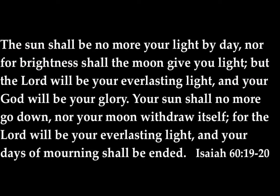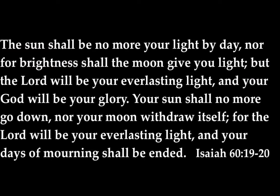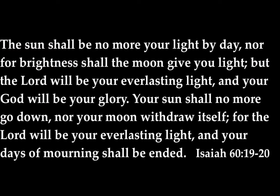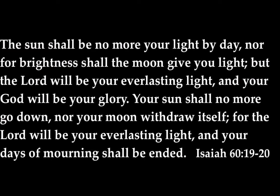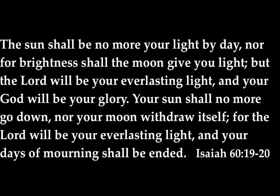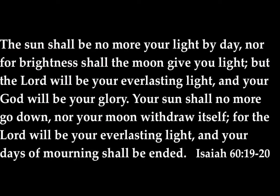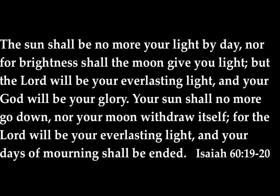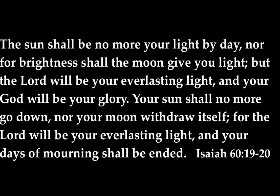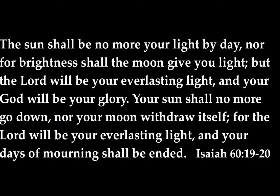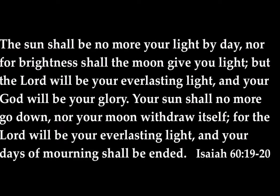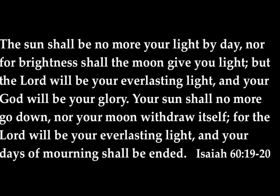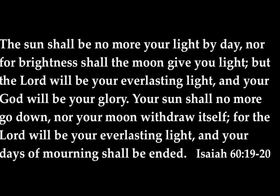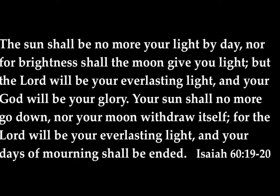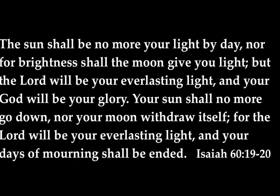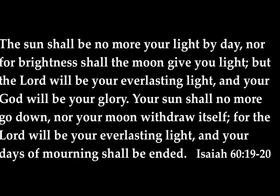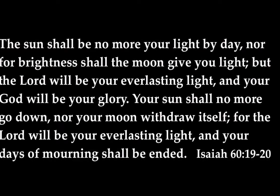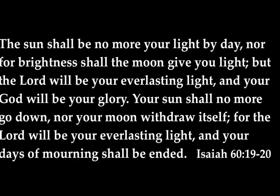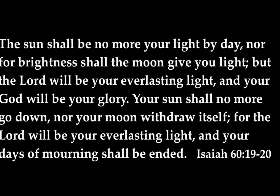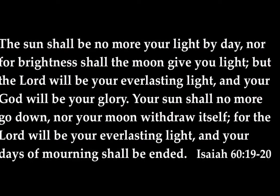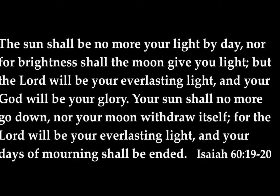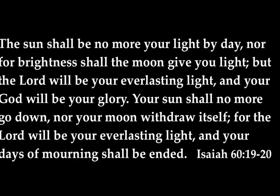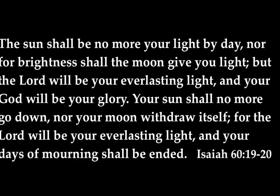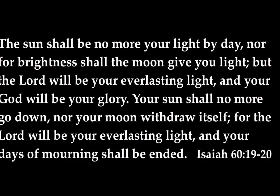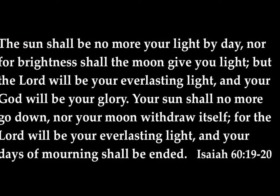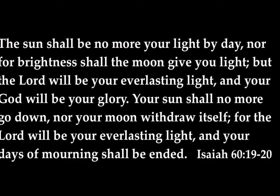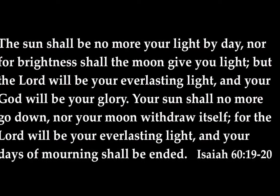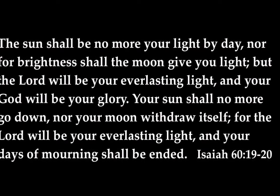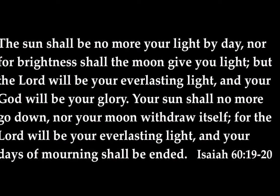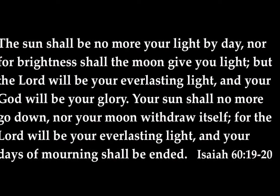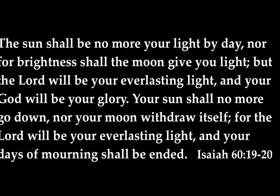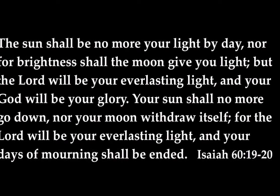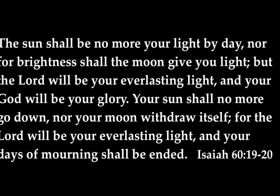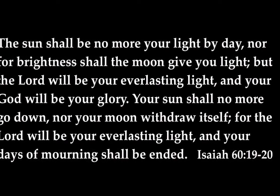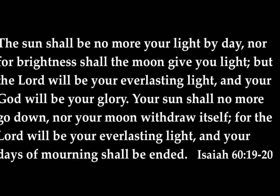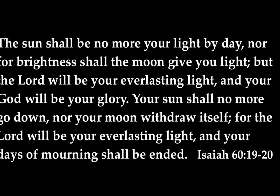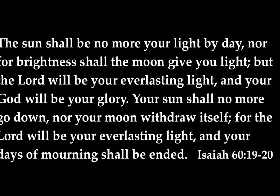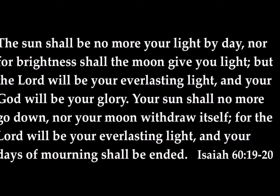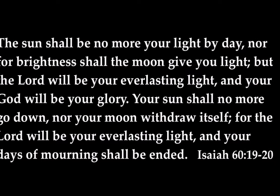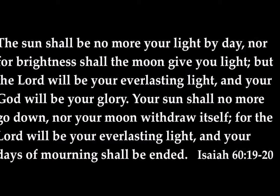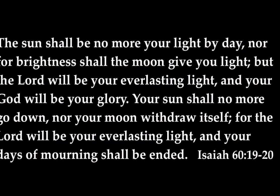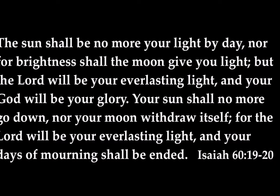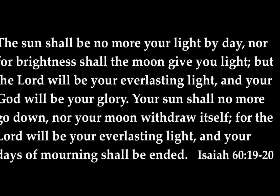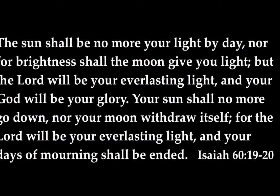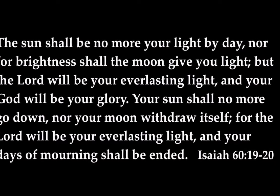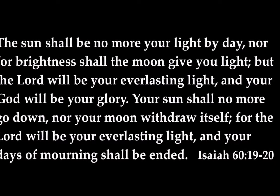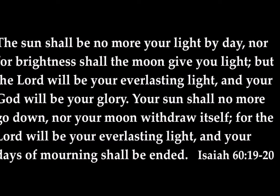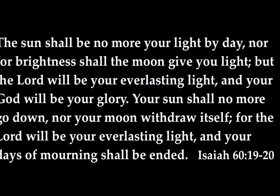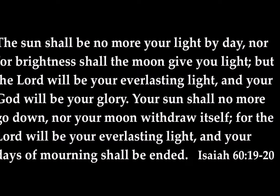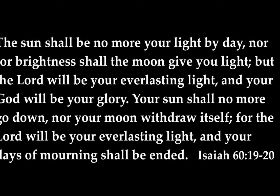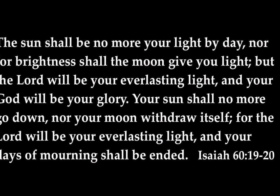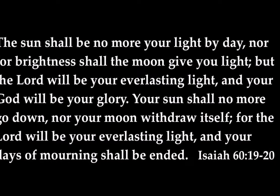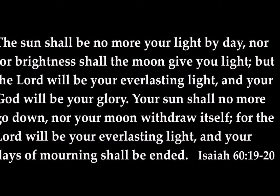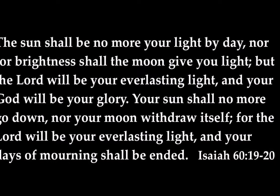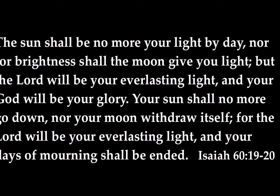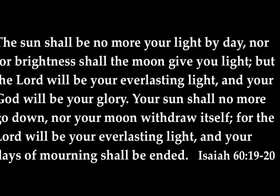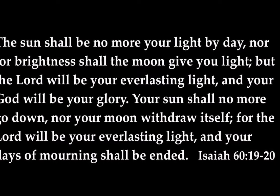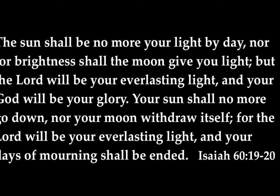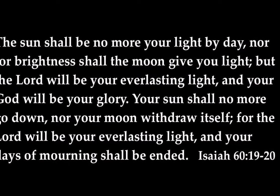The sun shall be no more your light by day, nor for brightness shall the moon give you light, but the Lord will be your everlasting light, and your